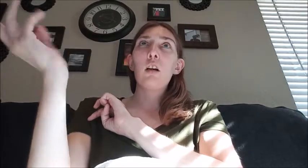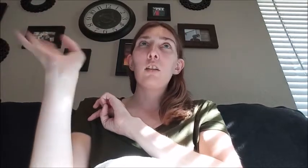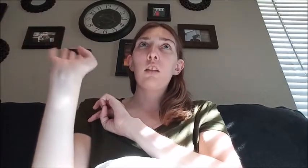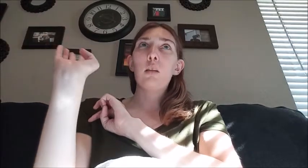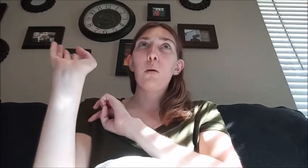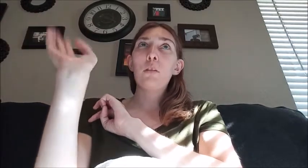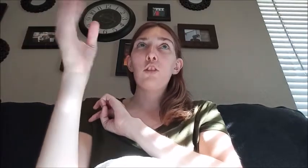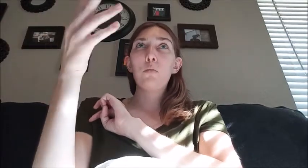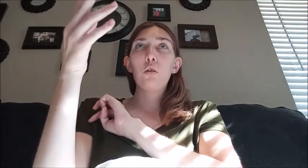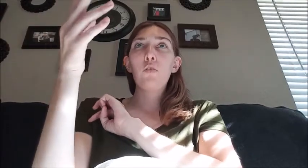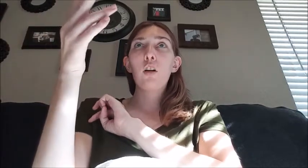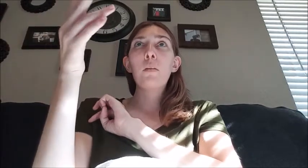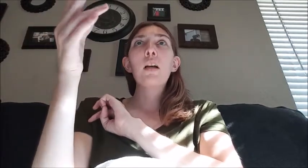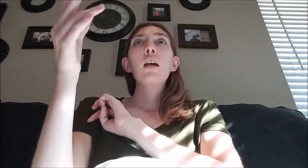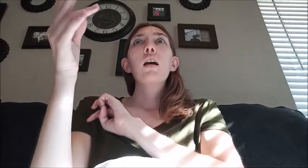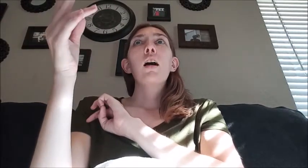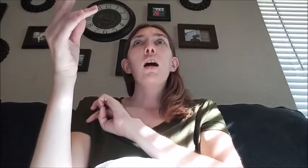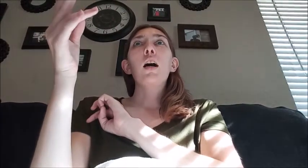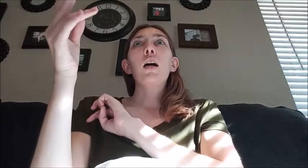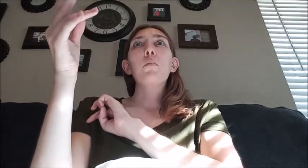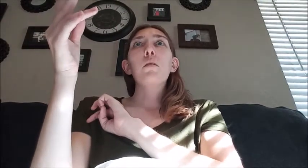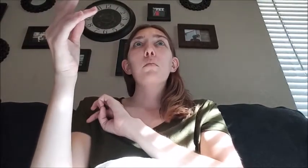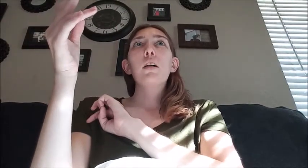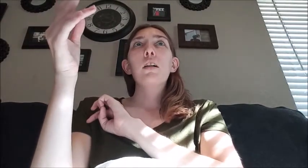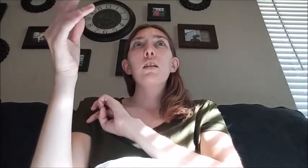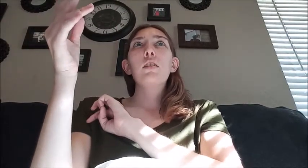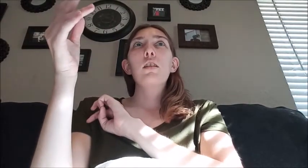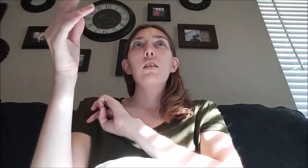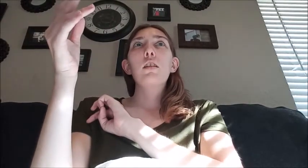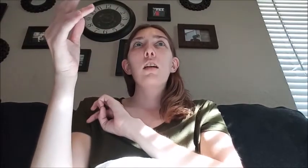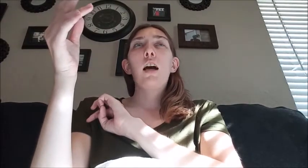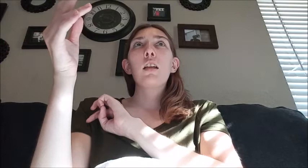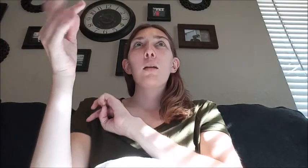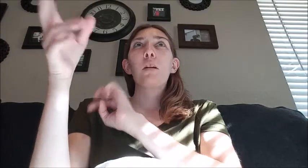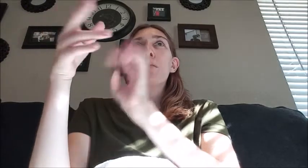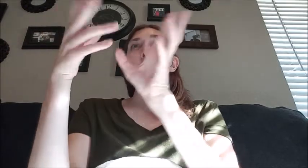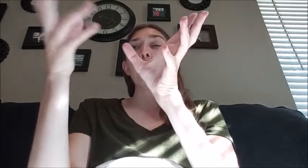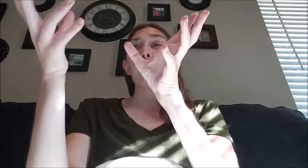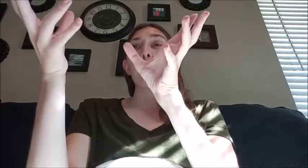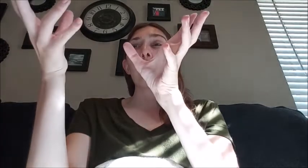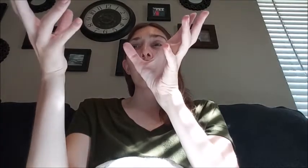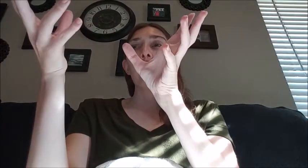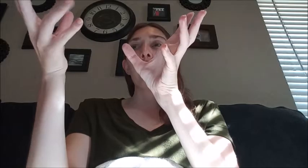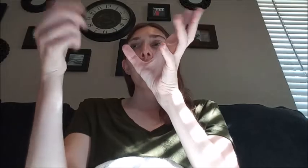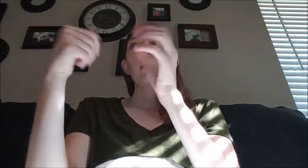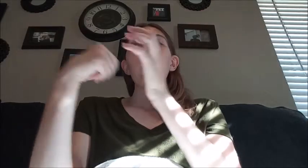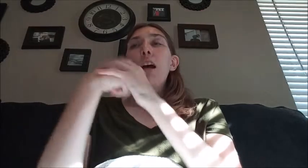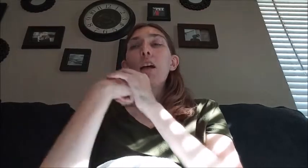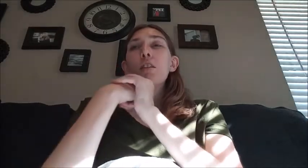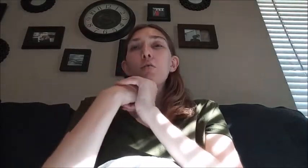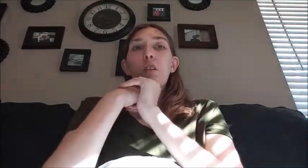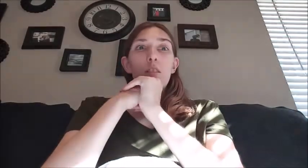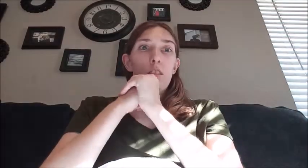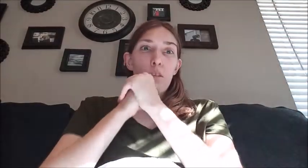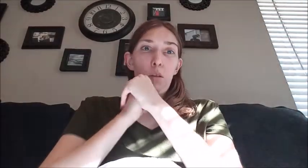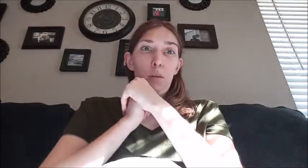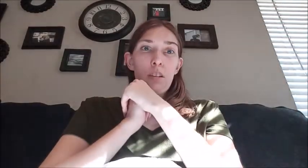I could have done the pumpkin cream cold foam um but I thought that might have been too much pumpkin flavor I could have sworn I was gonna taste more pumpkin